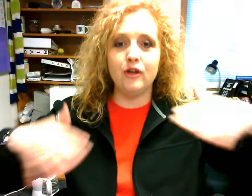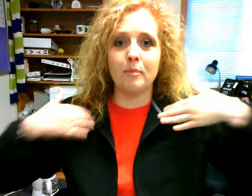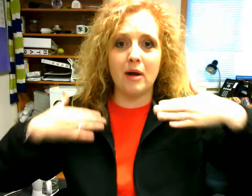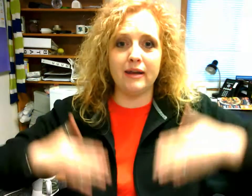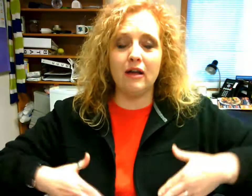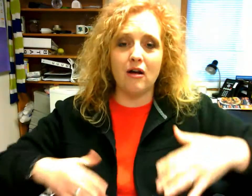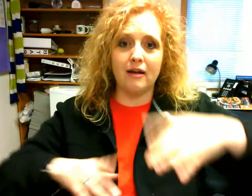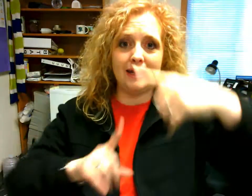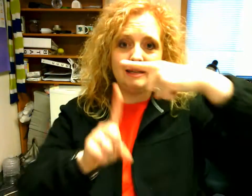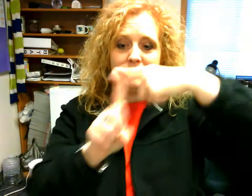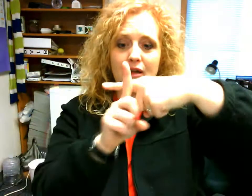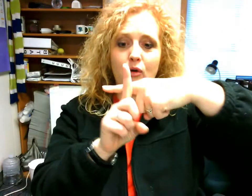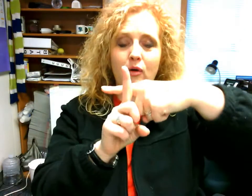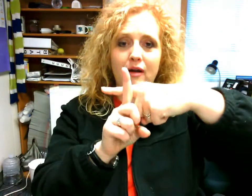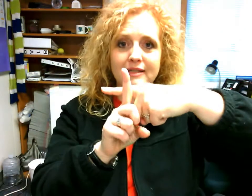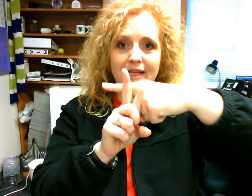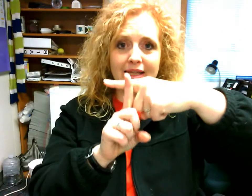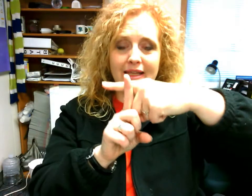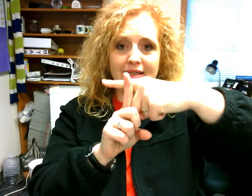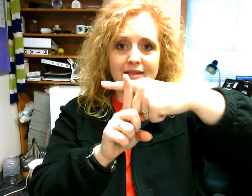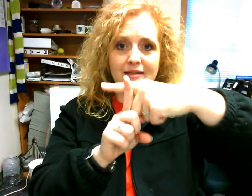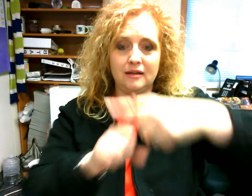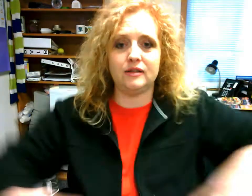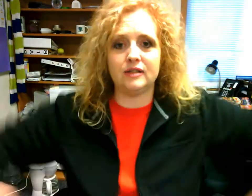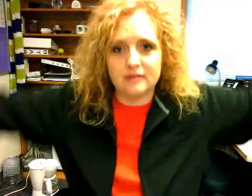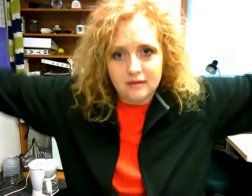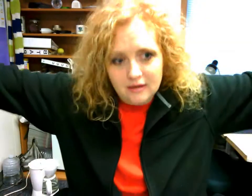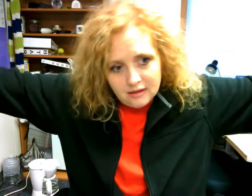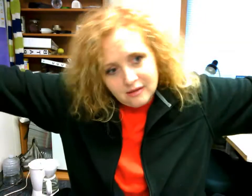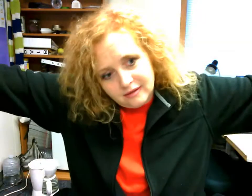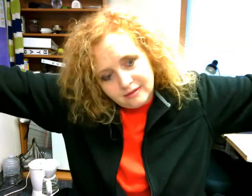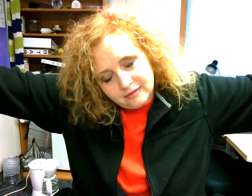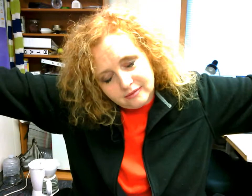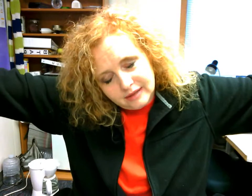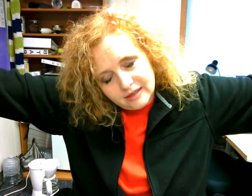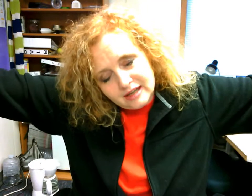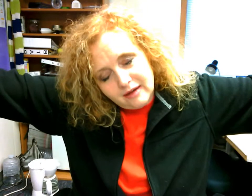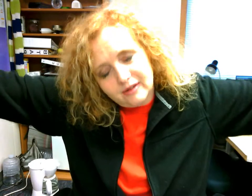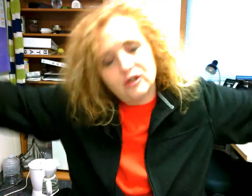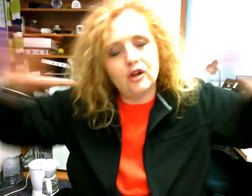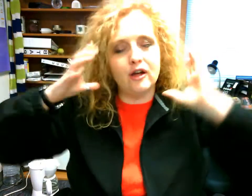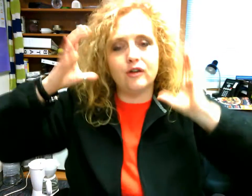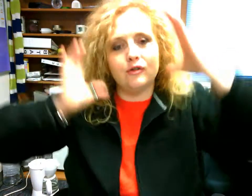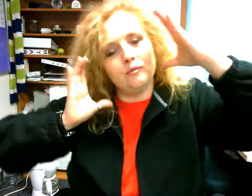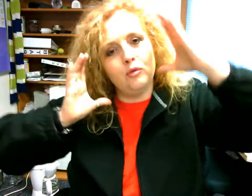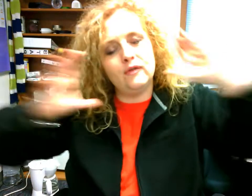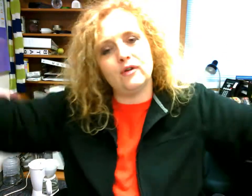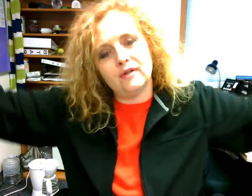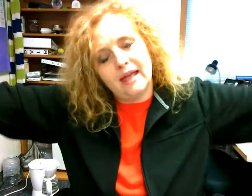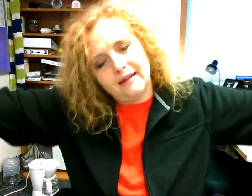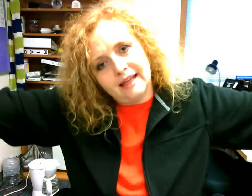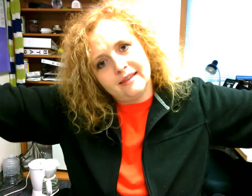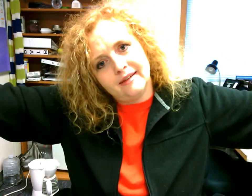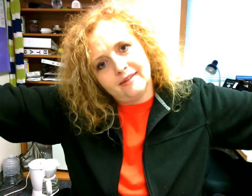your body on as a cross like this and just and tuck uh move your head like this